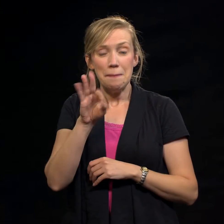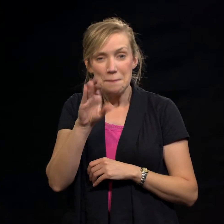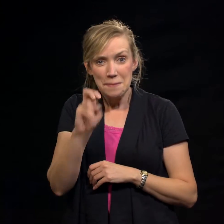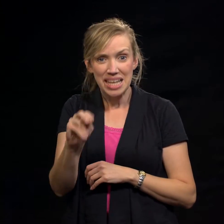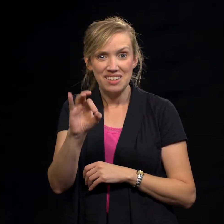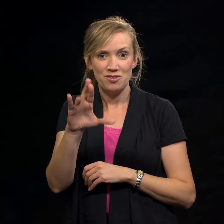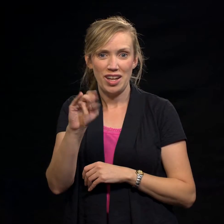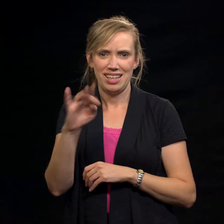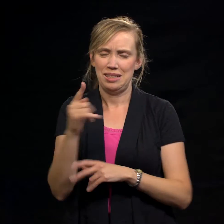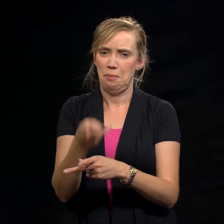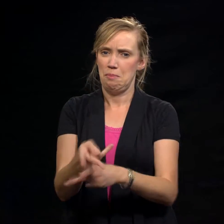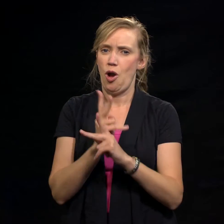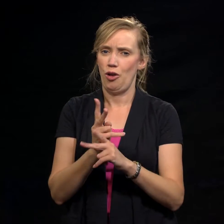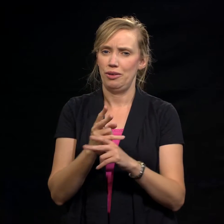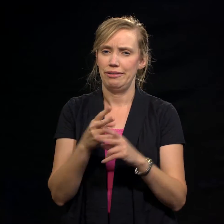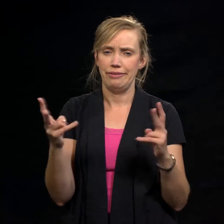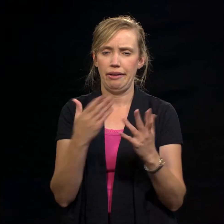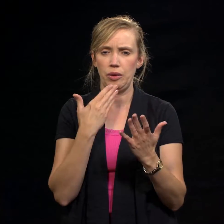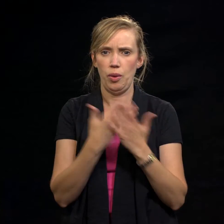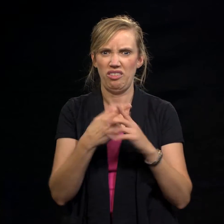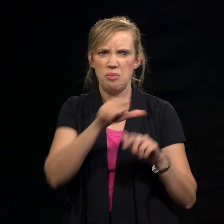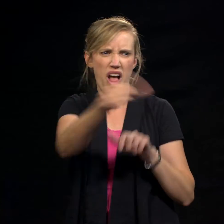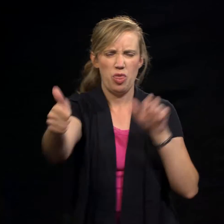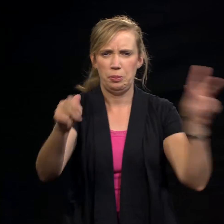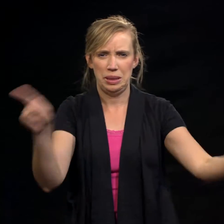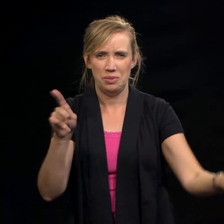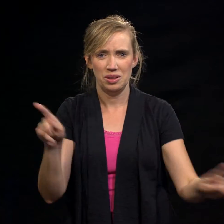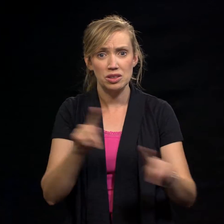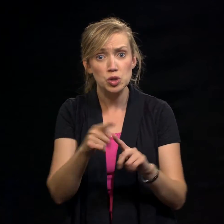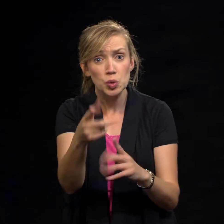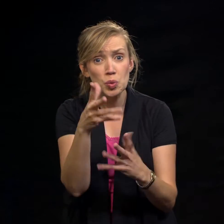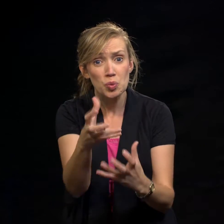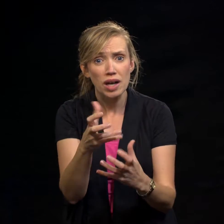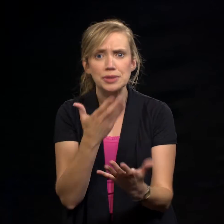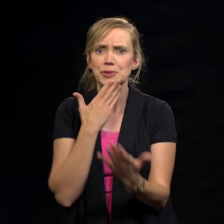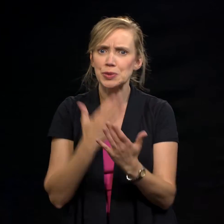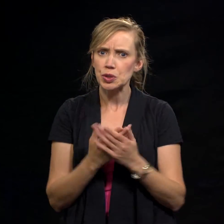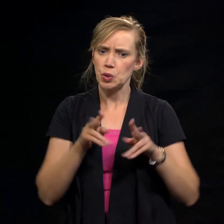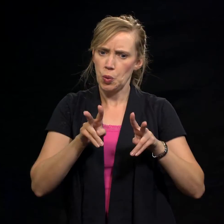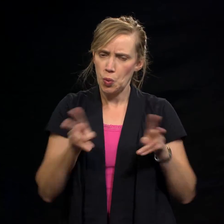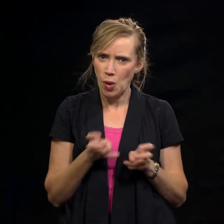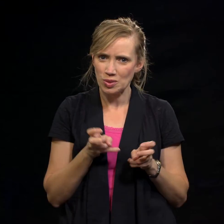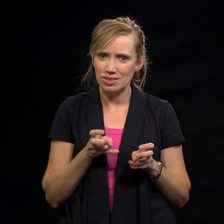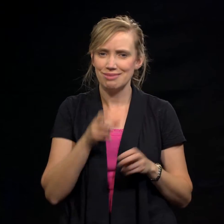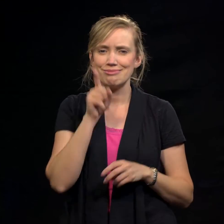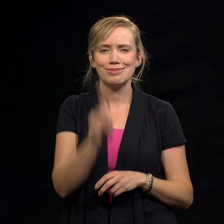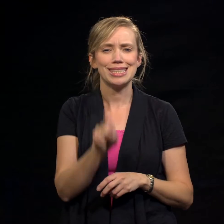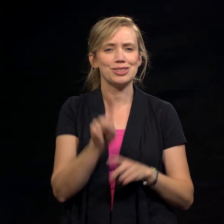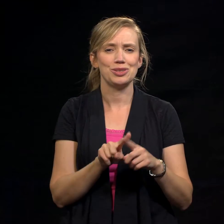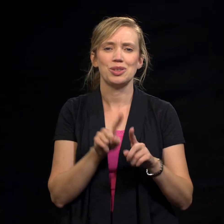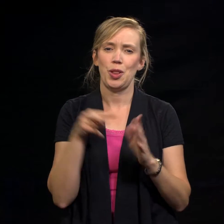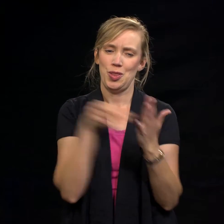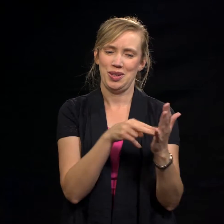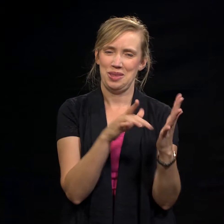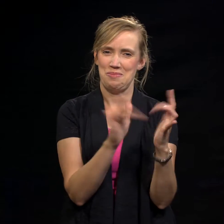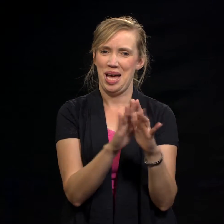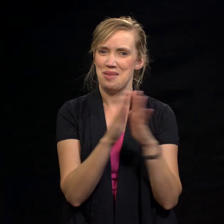well. If you want quotations, the best book to find them is the Bible. And I want to share a good one with you today.